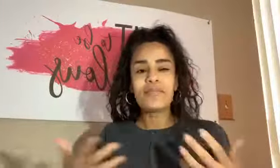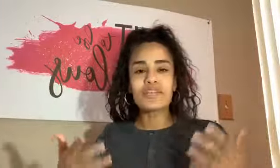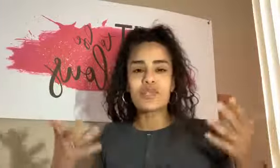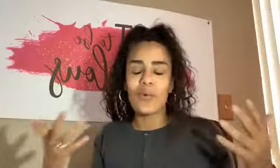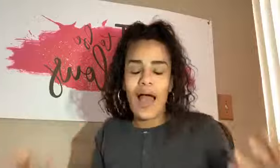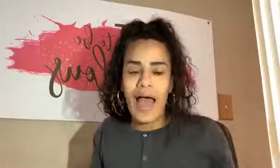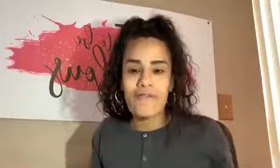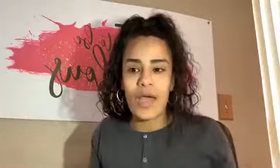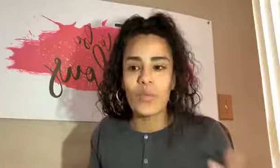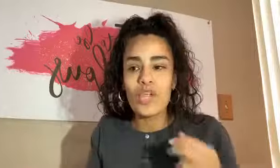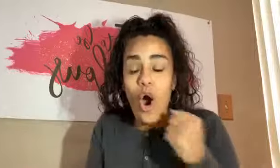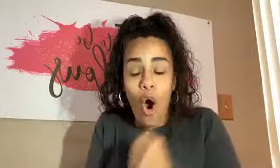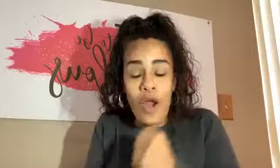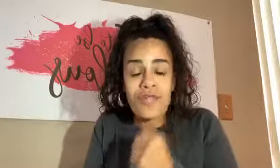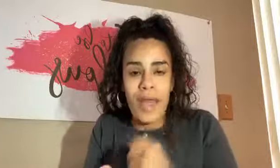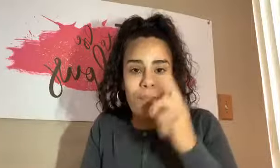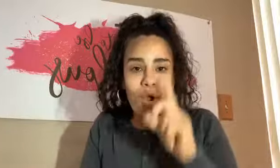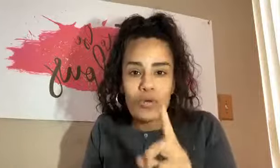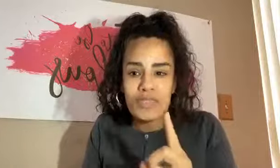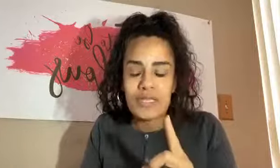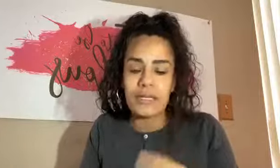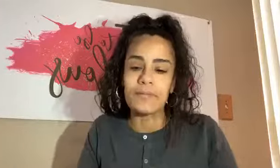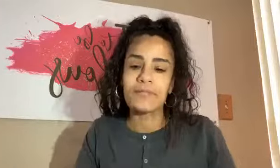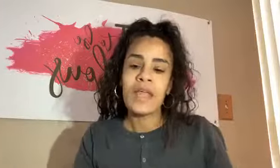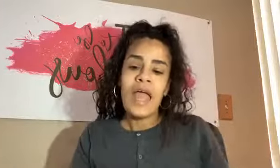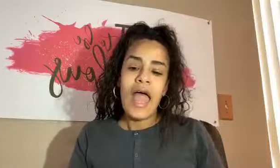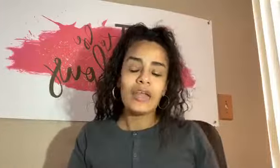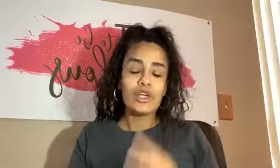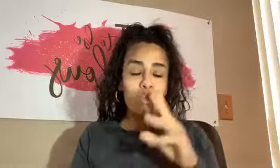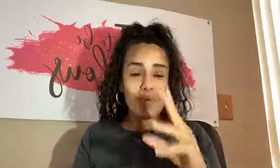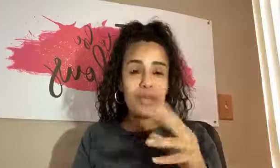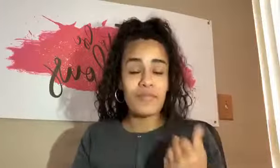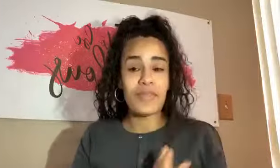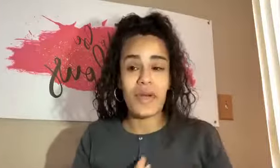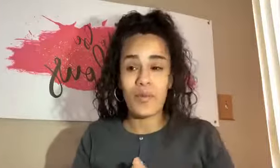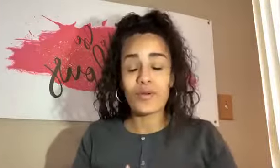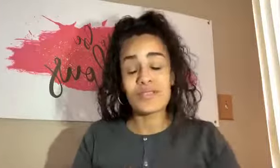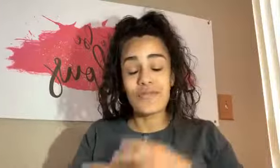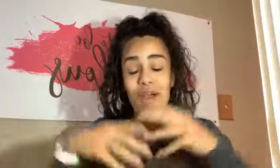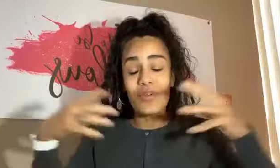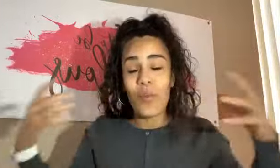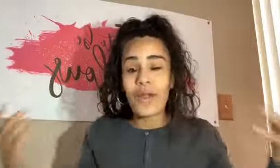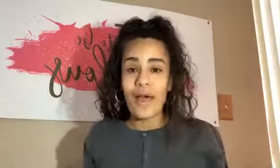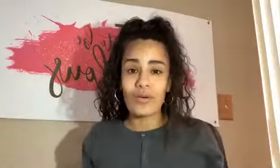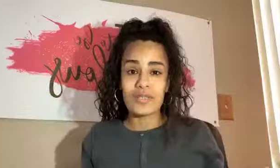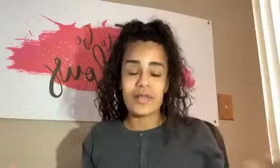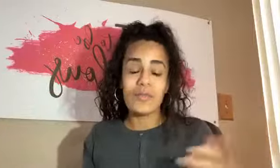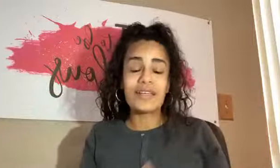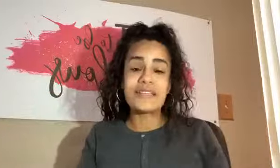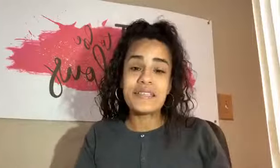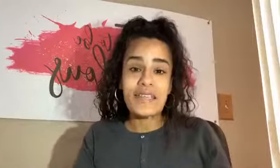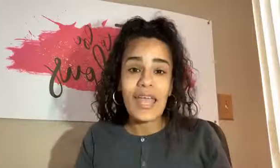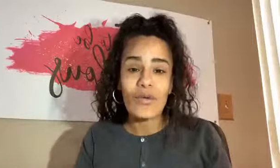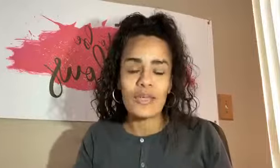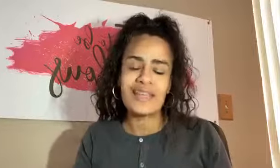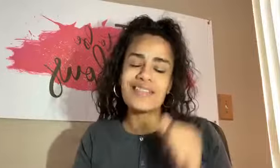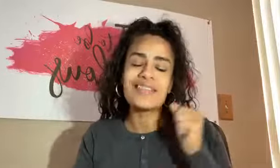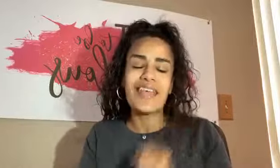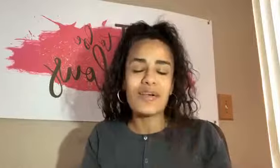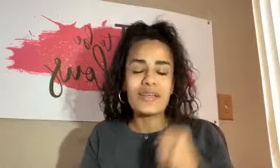of us don't have that. We are that person and you can be that person for everyone else, but it's scary. It's scary